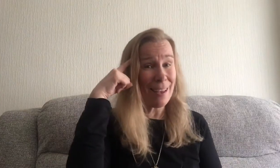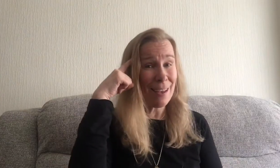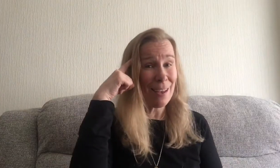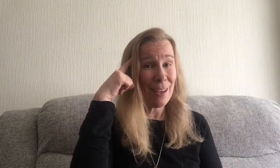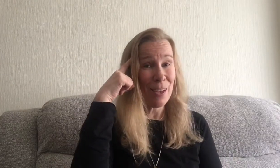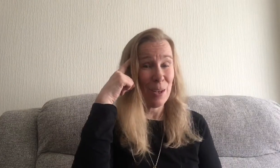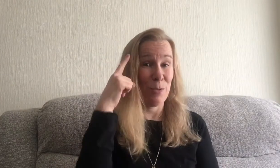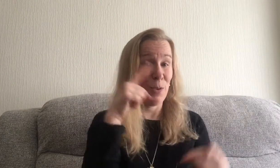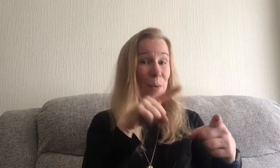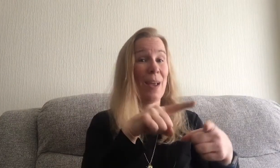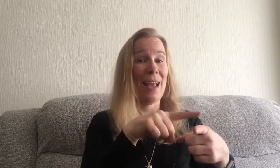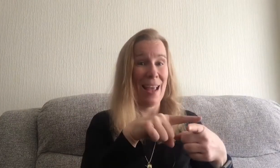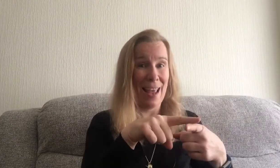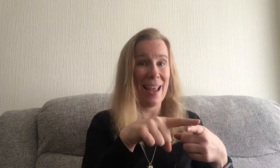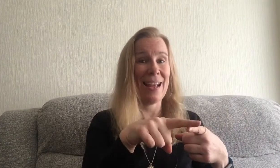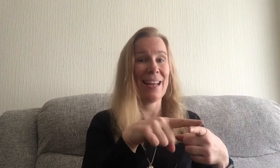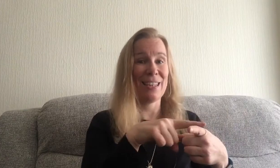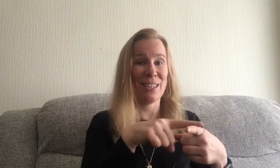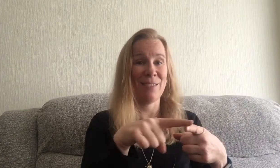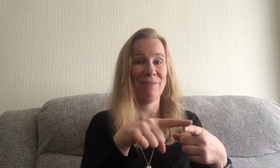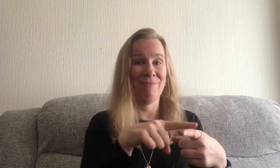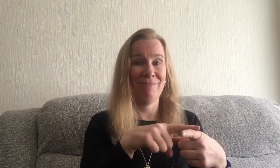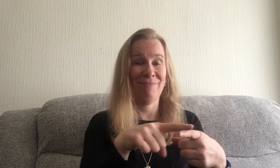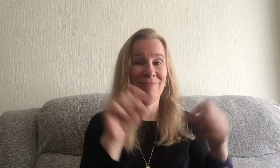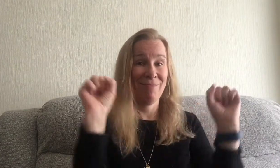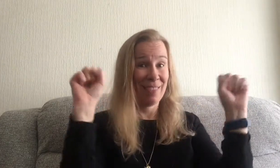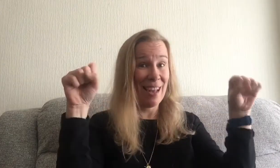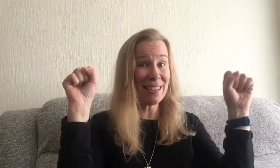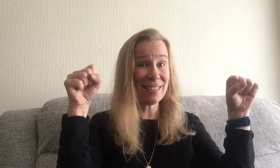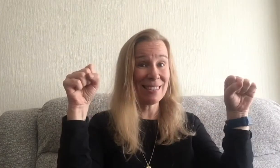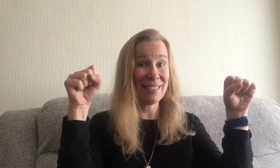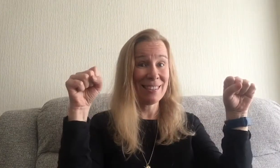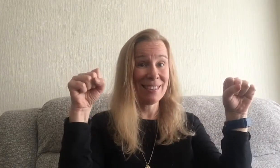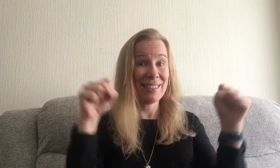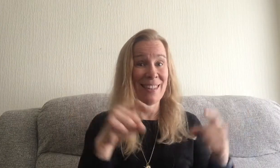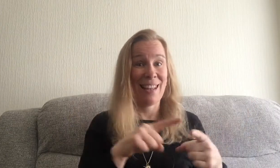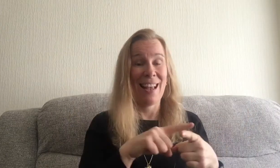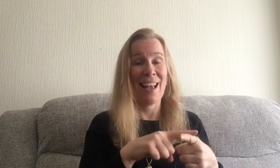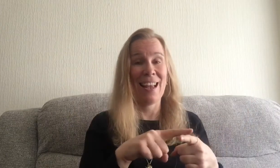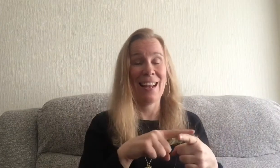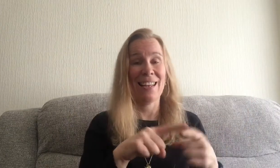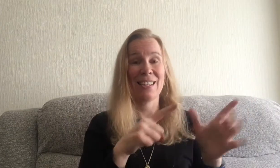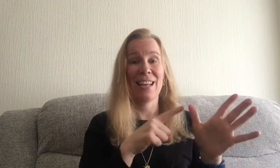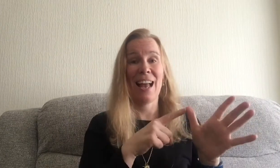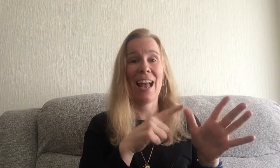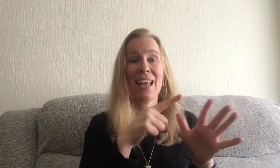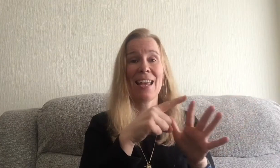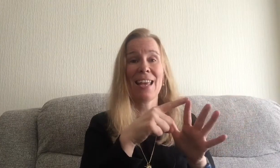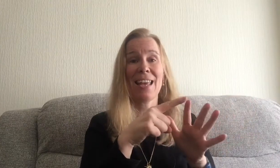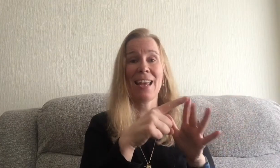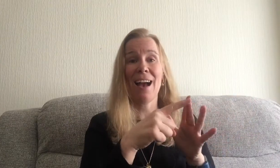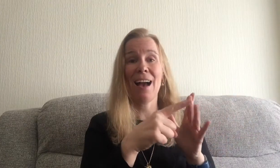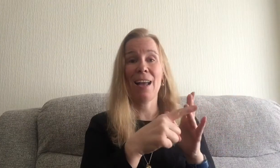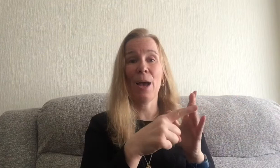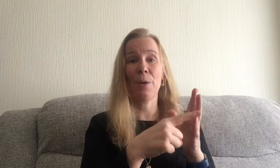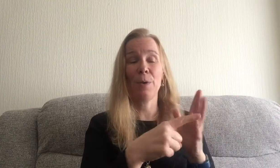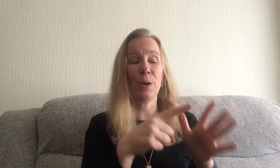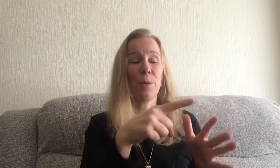you do English yes English a e i o u